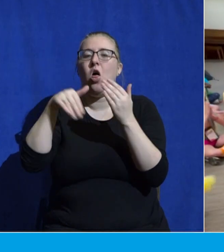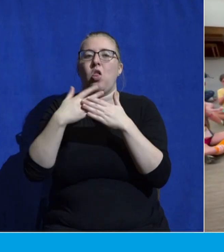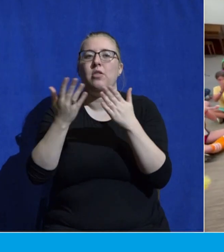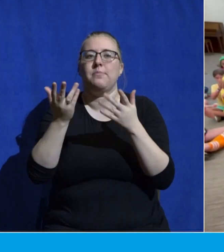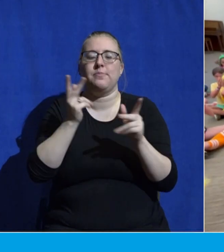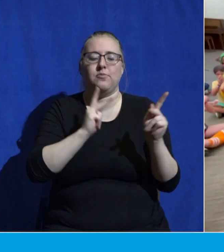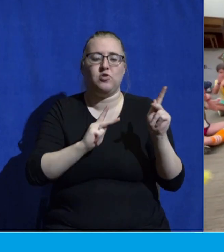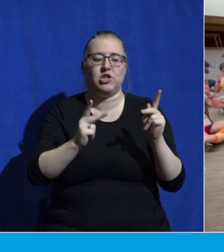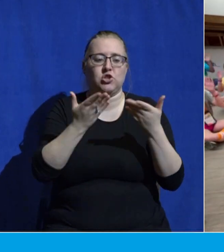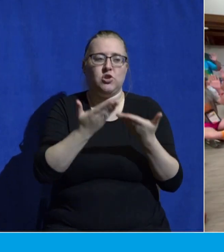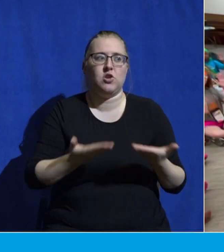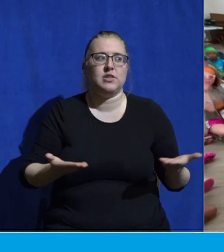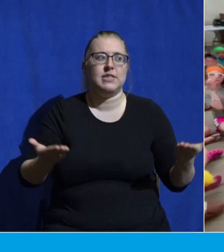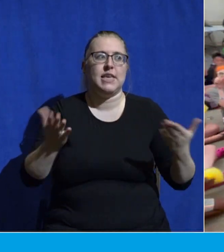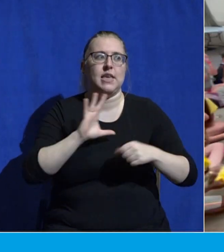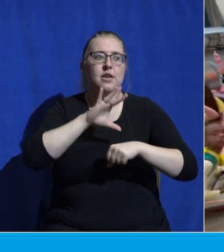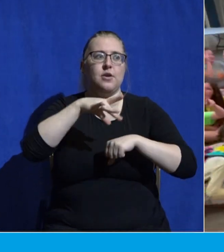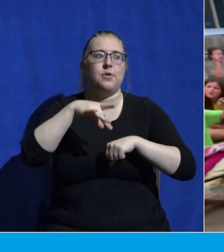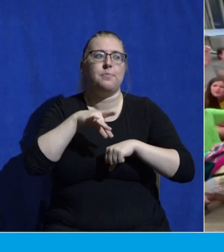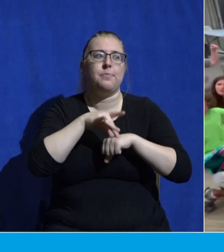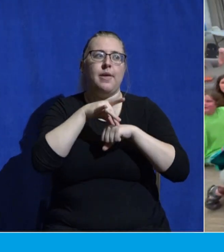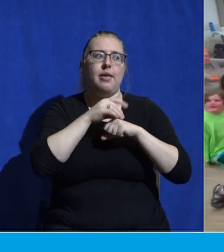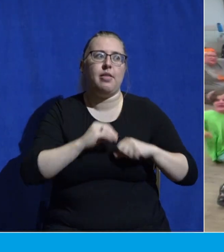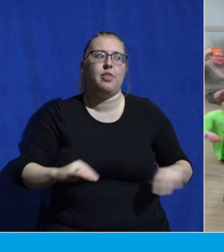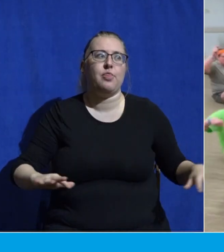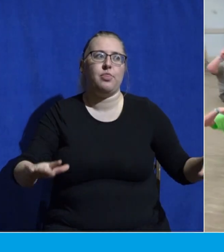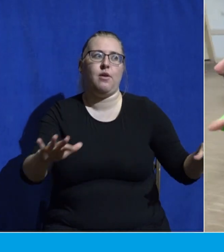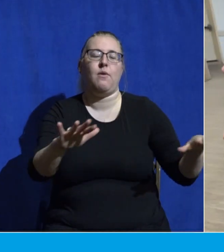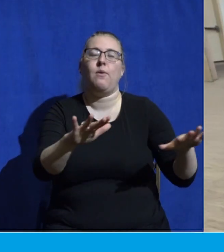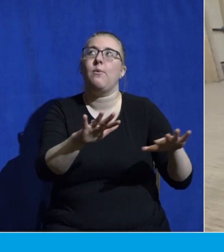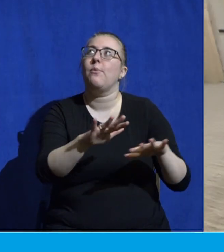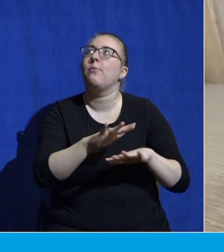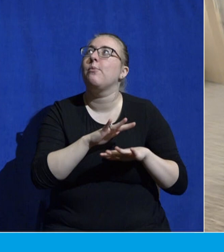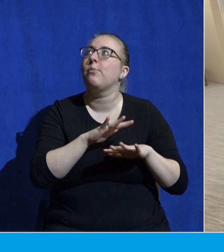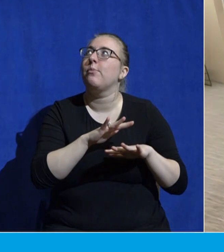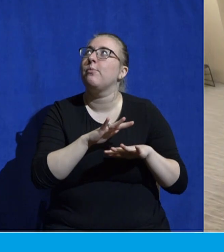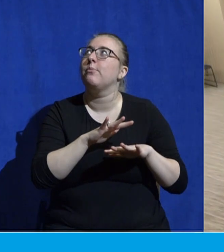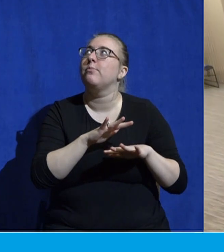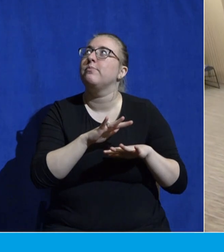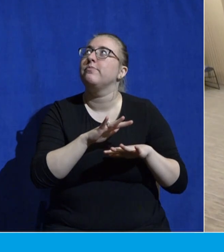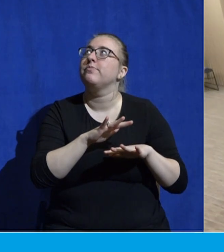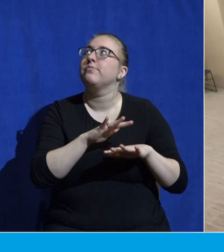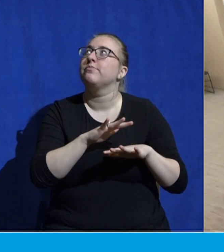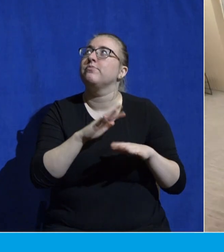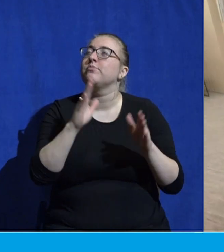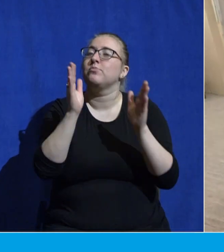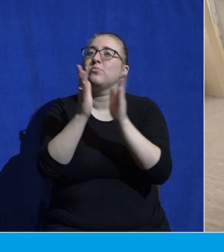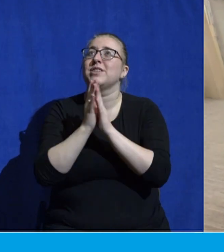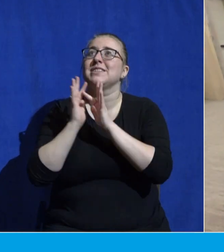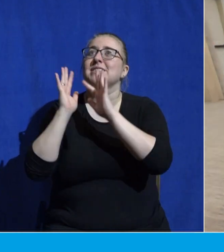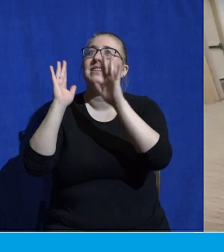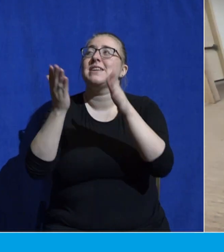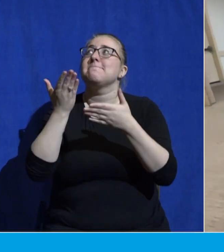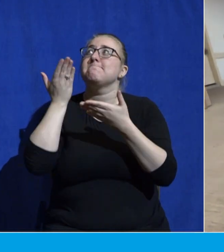creatures here below. Praise Him,